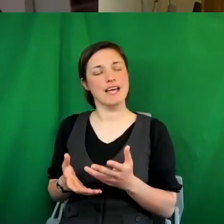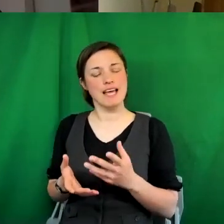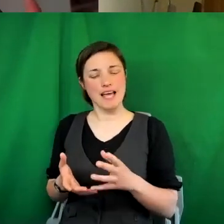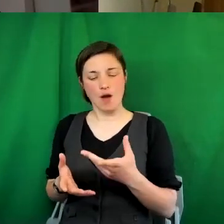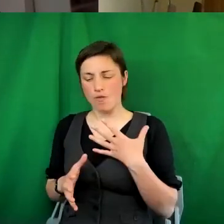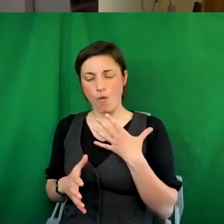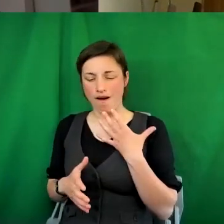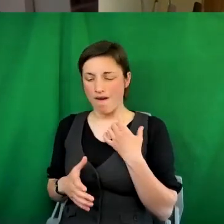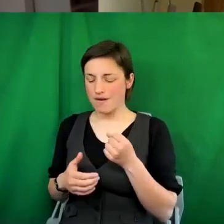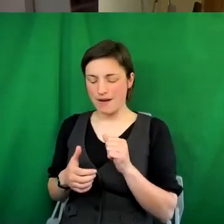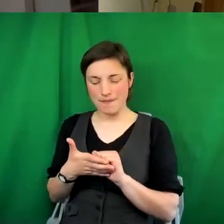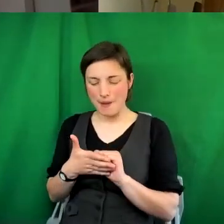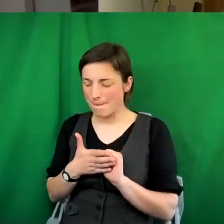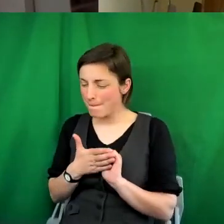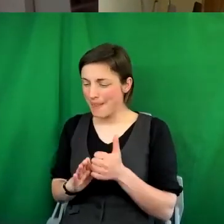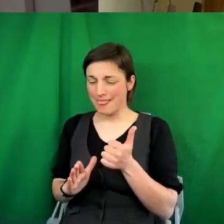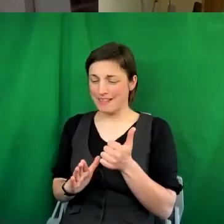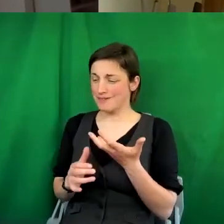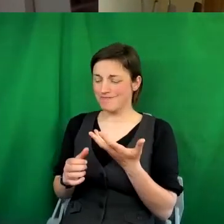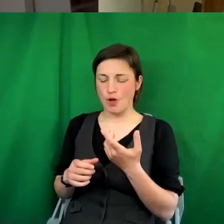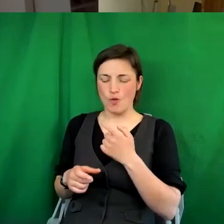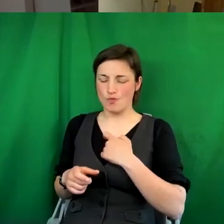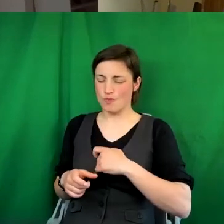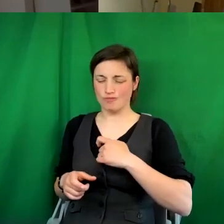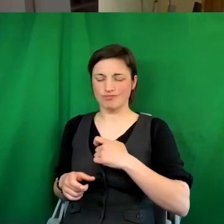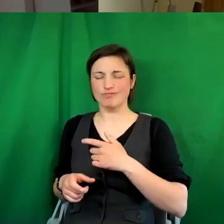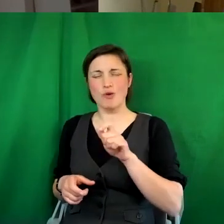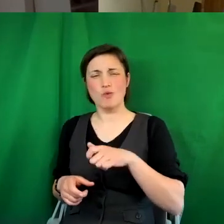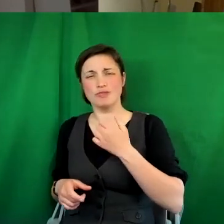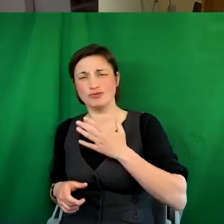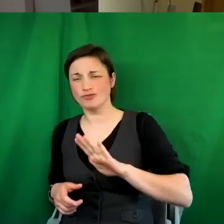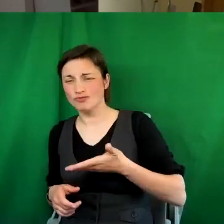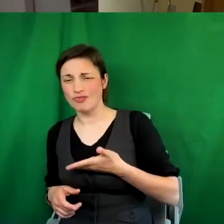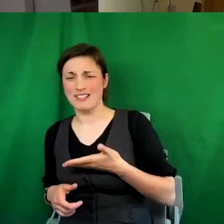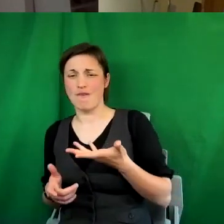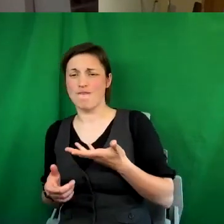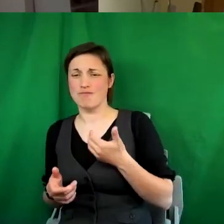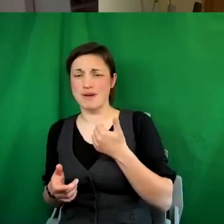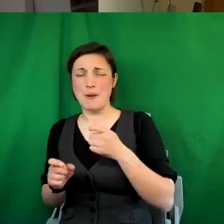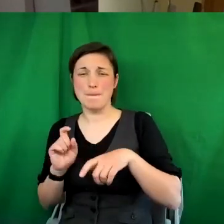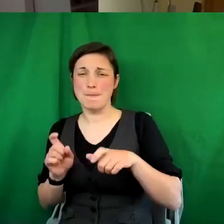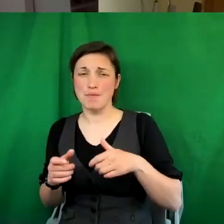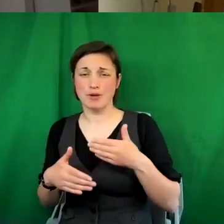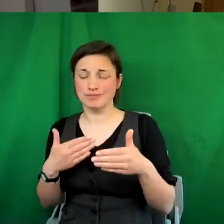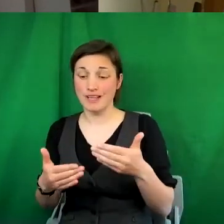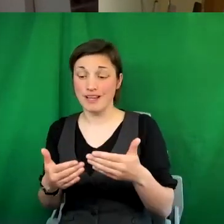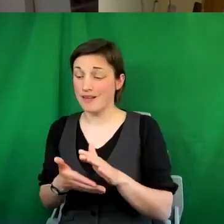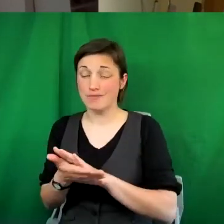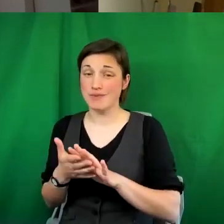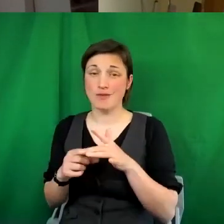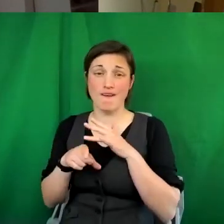living conditions of people, then you'll not influence them, and you'll not mobilize public opinion,